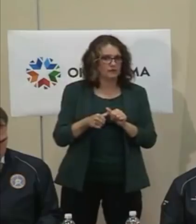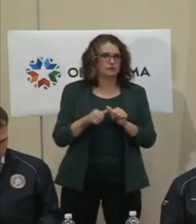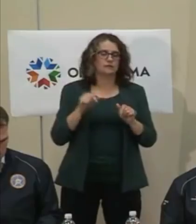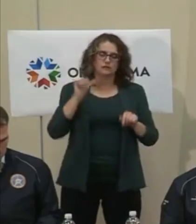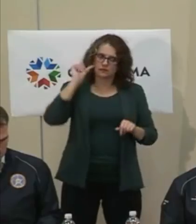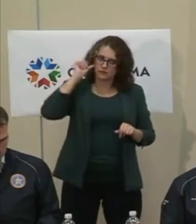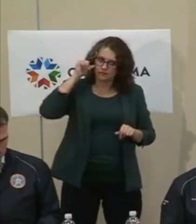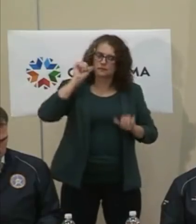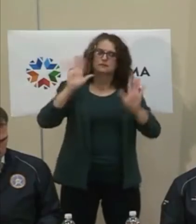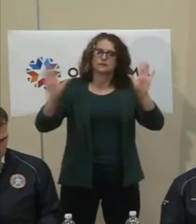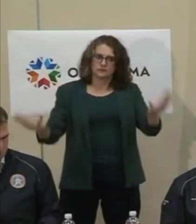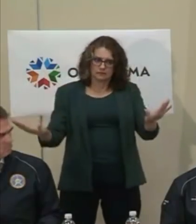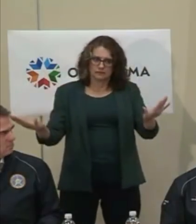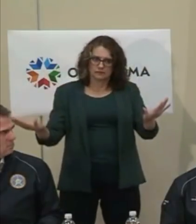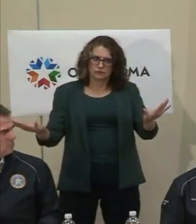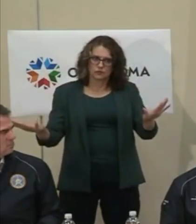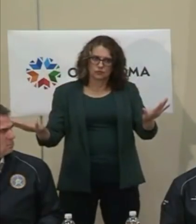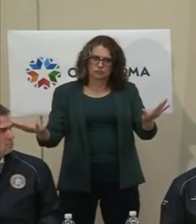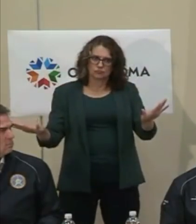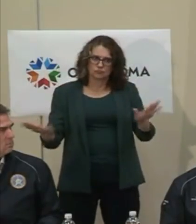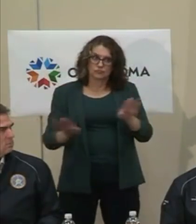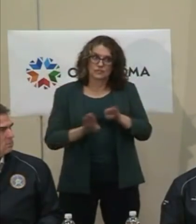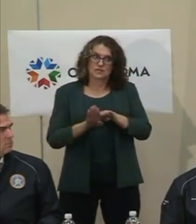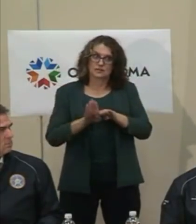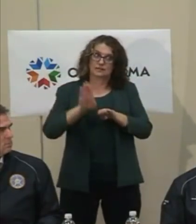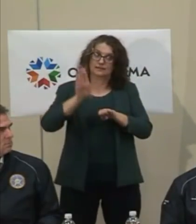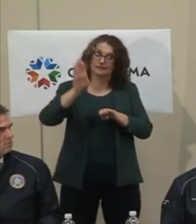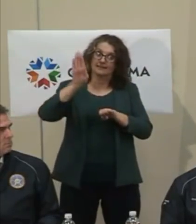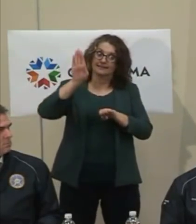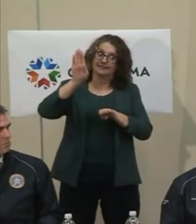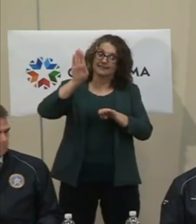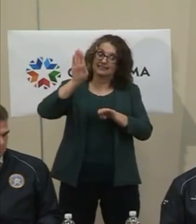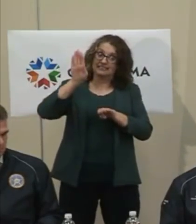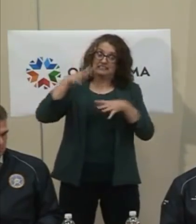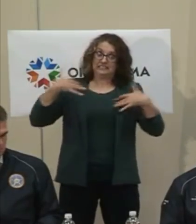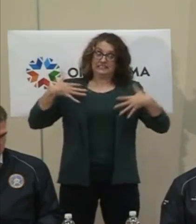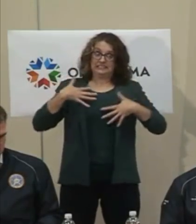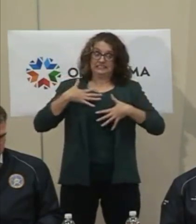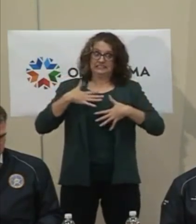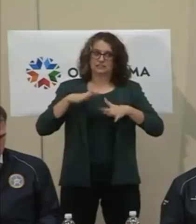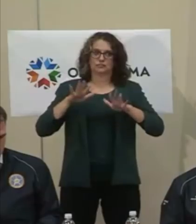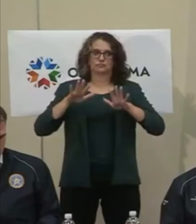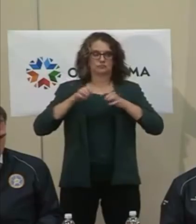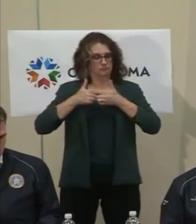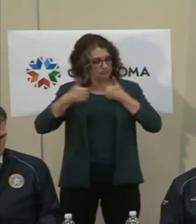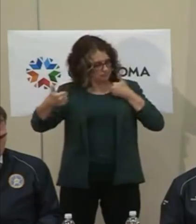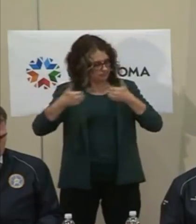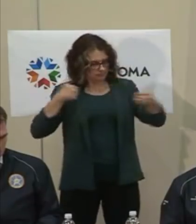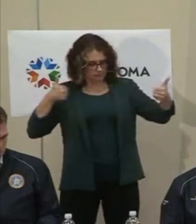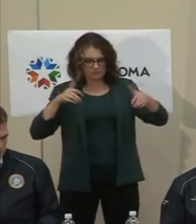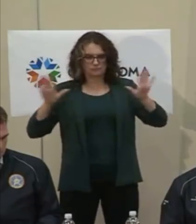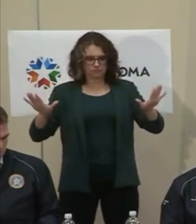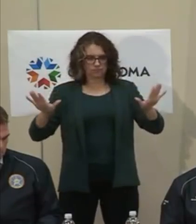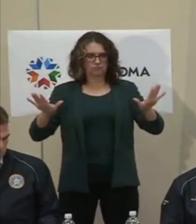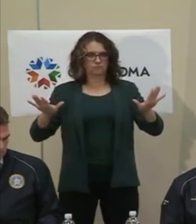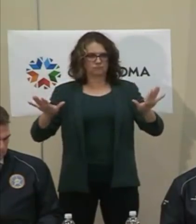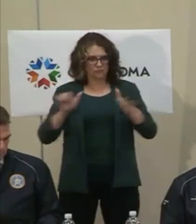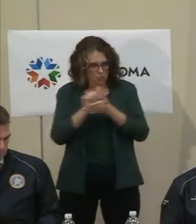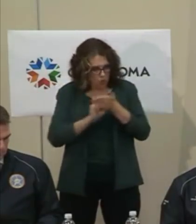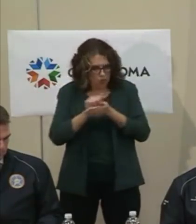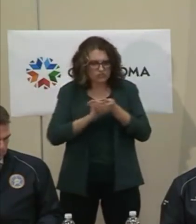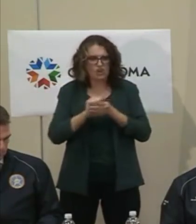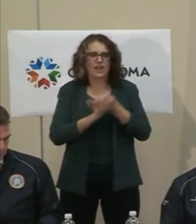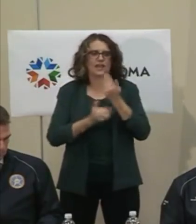we are in that mitigation phase right now, and social distancing, staying at home, washing our hands, all those things that the